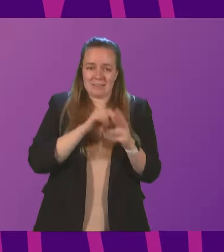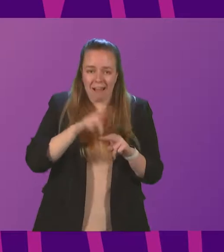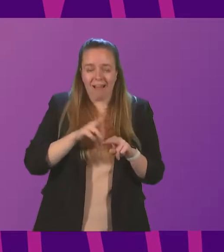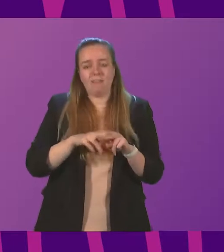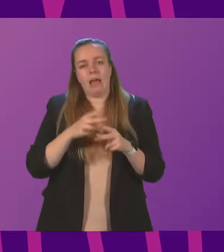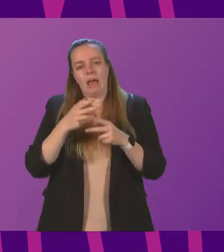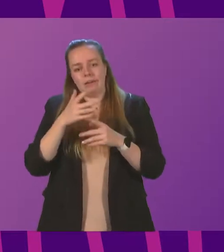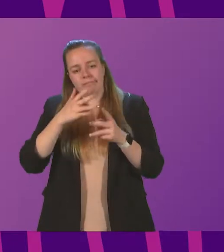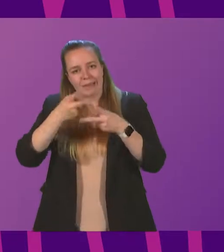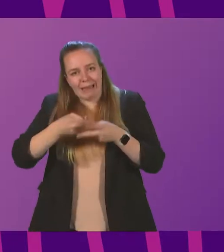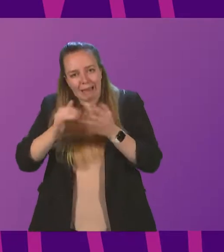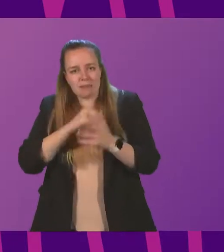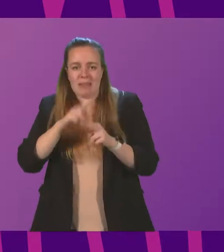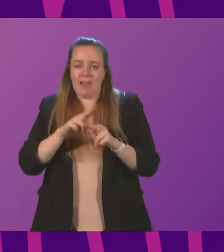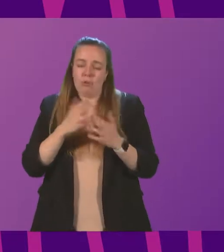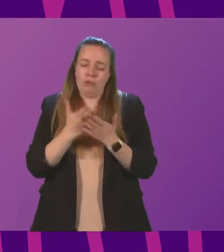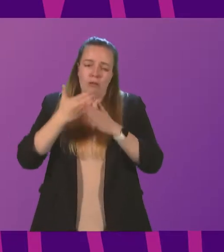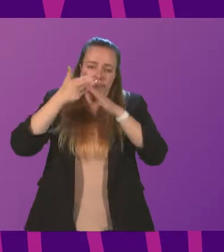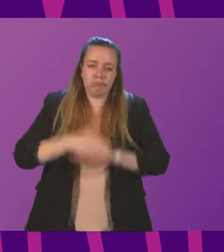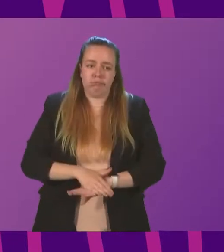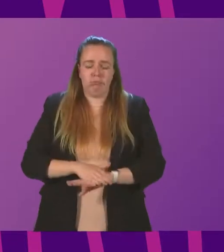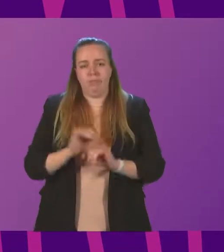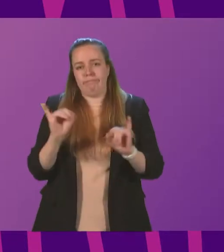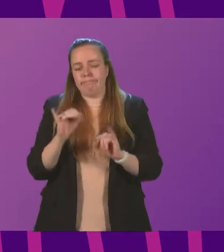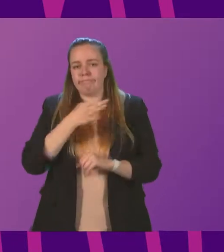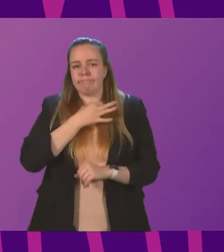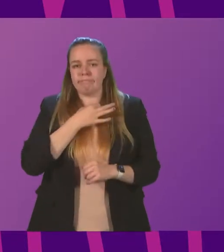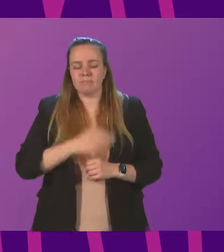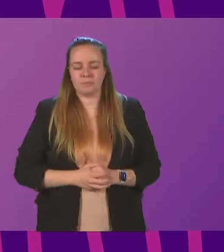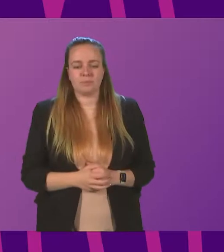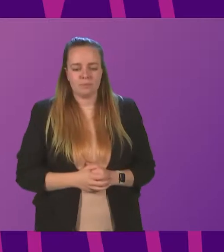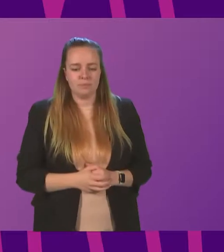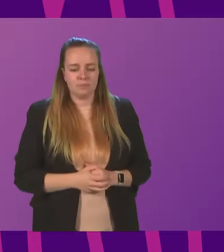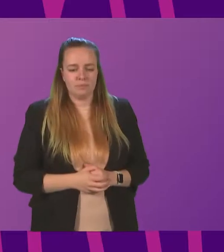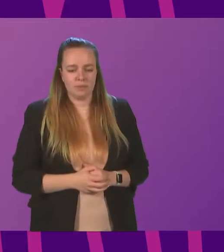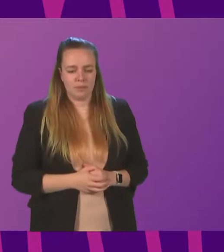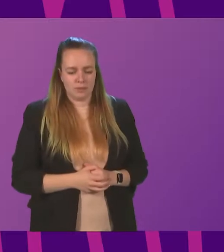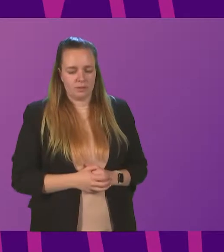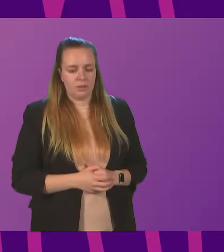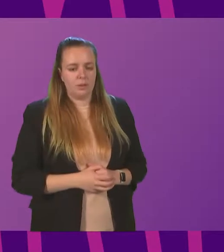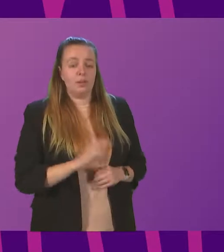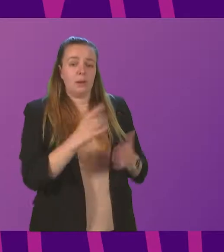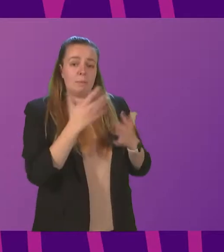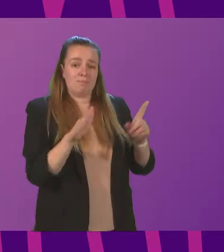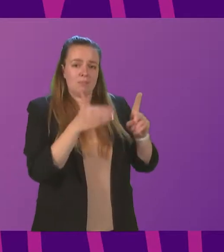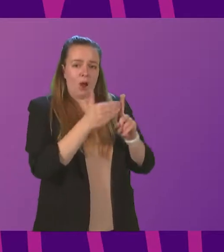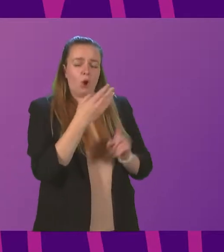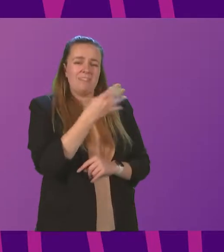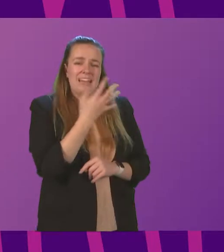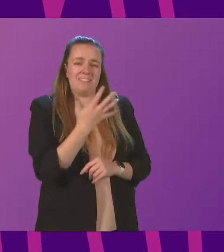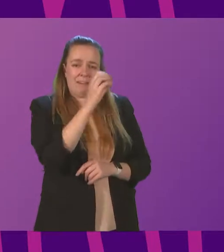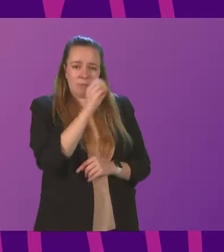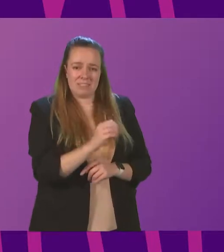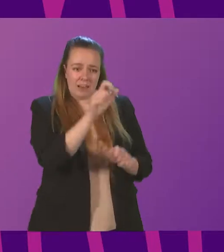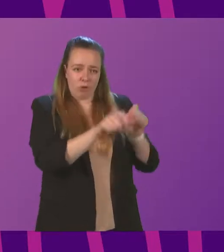Lanarkshire, who are working so hard under very extreme pressure. Megan Gallacher. The target of 95% of